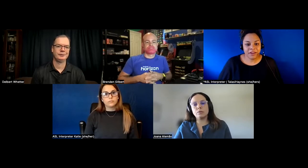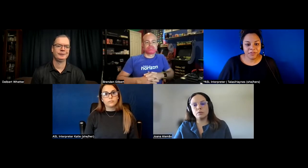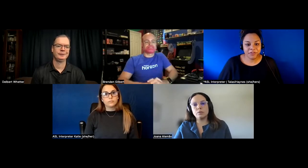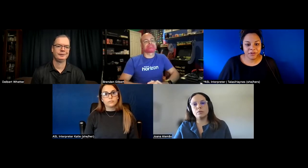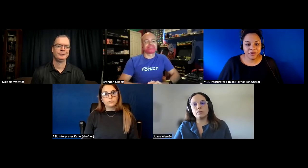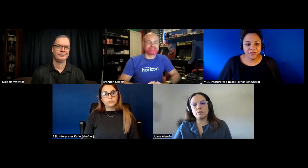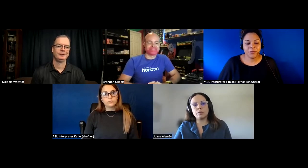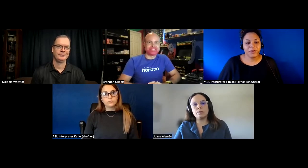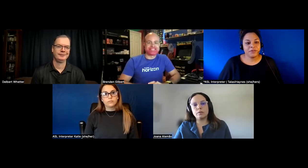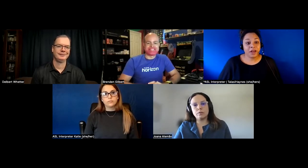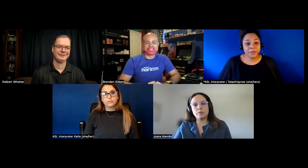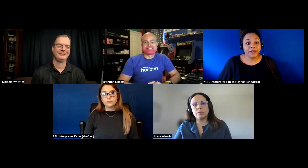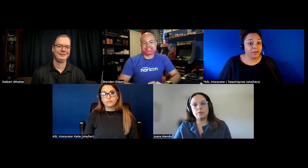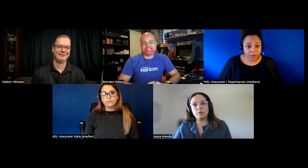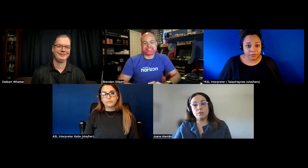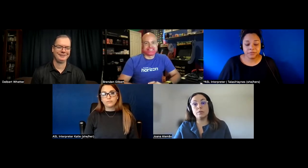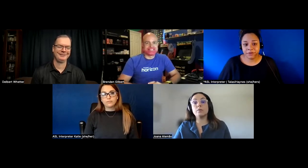everything is going to fit everyone we need to accommodate everyone period